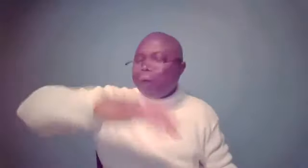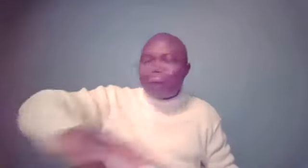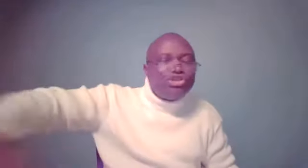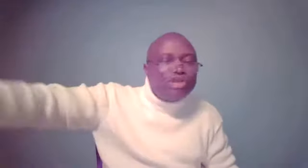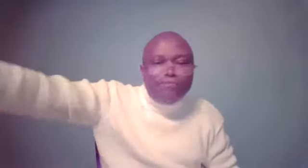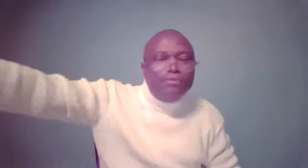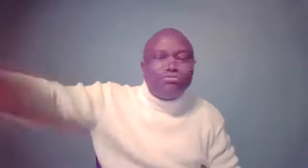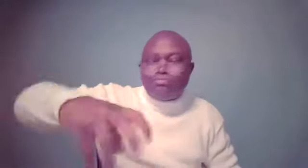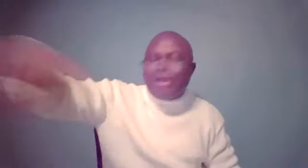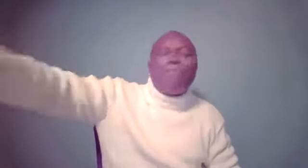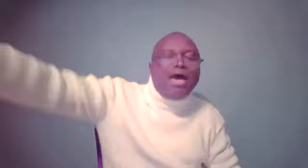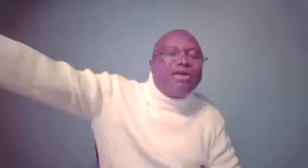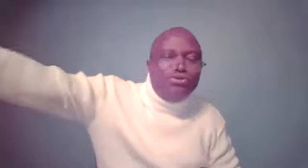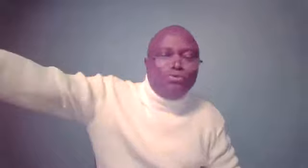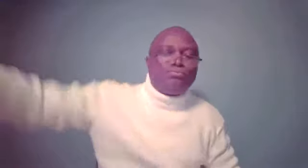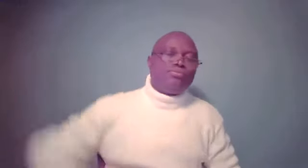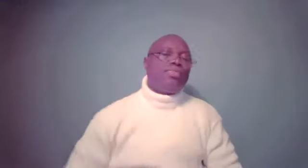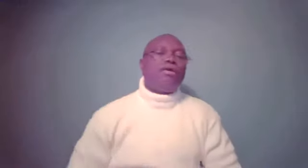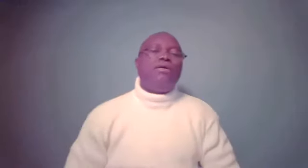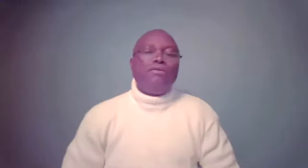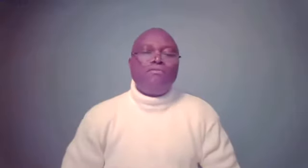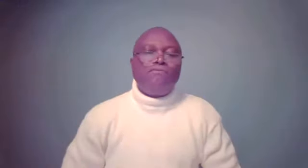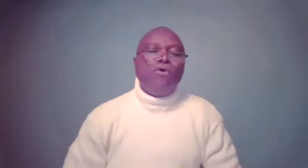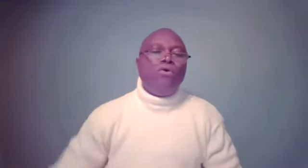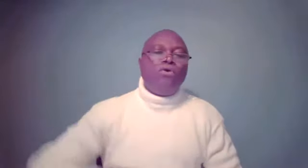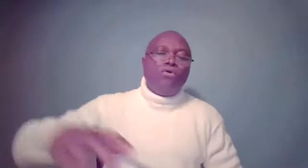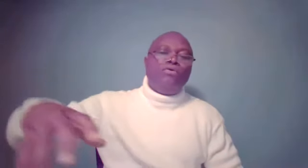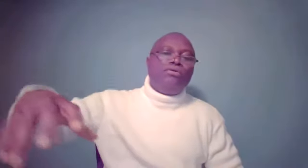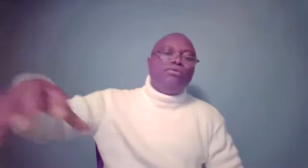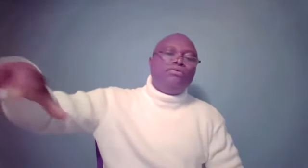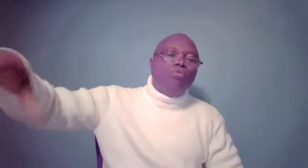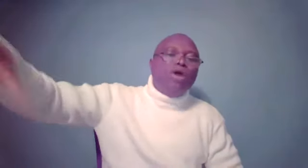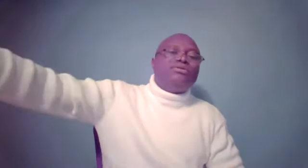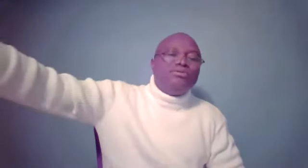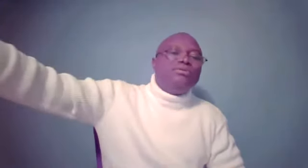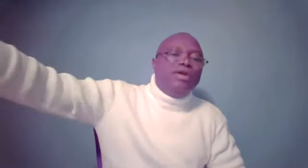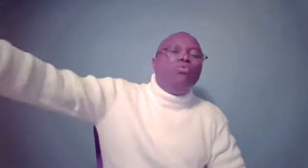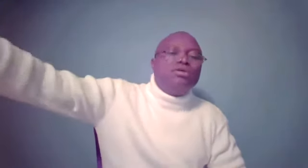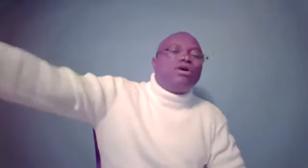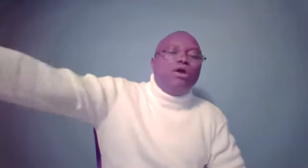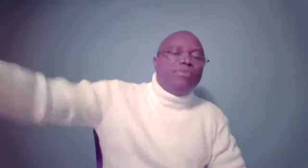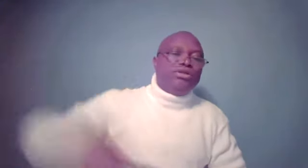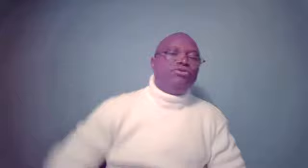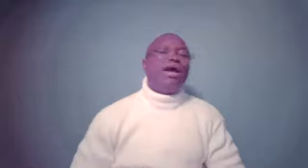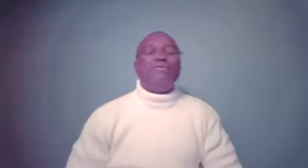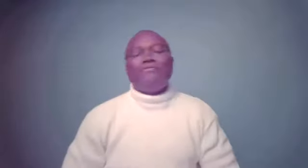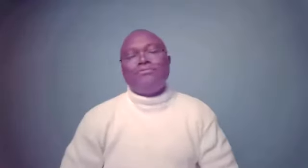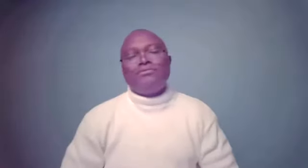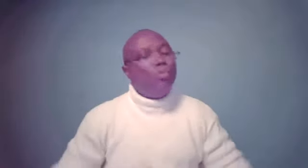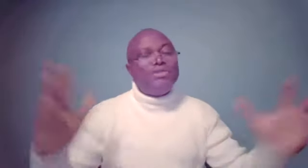preparing you for what he wants accomplished in your life. So, one